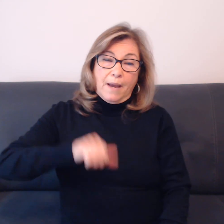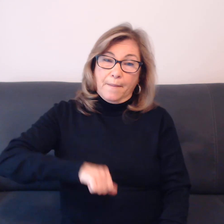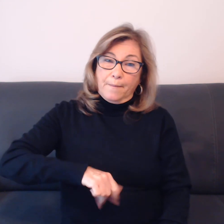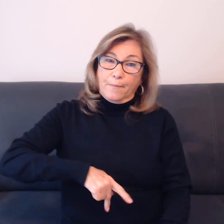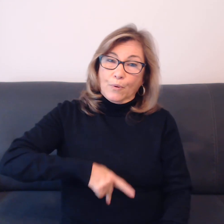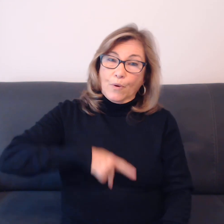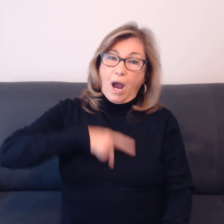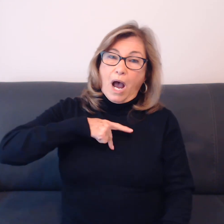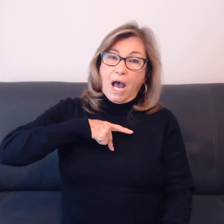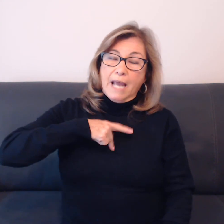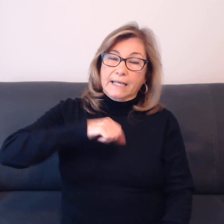Proud.